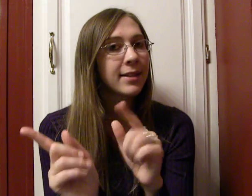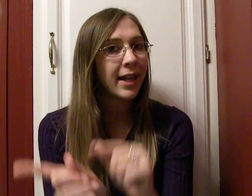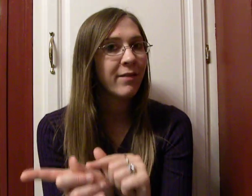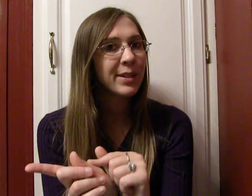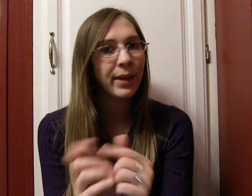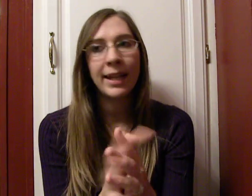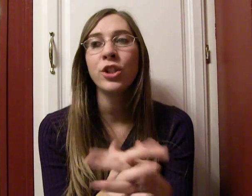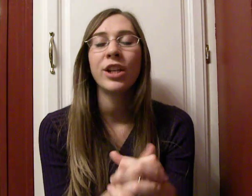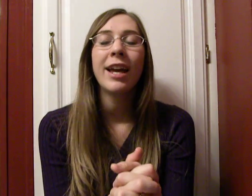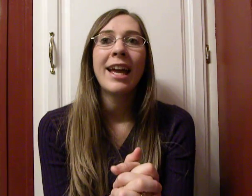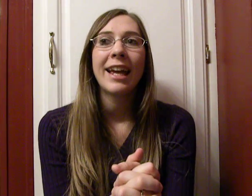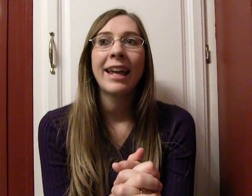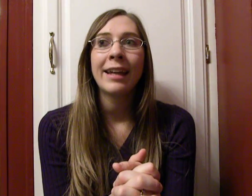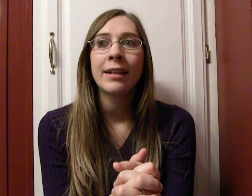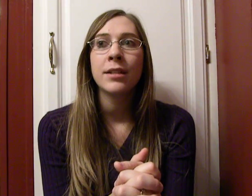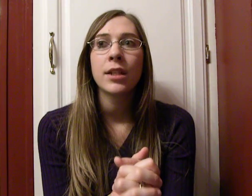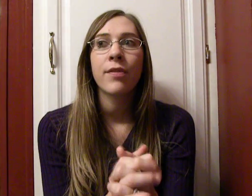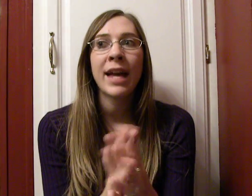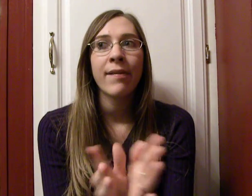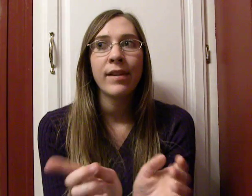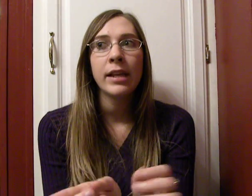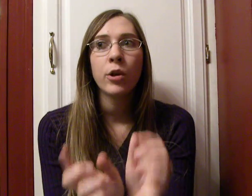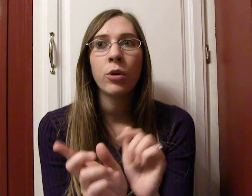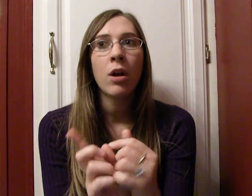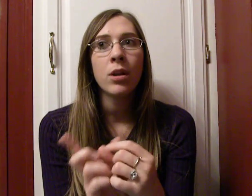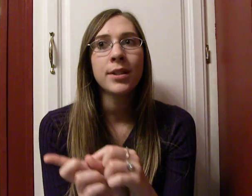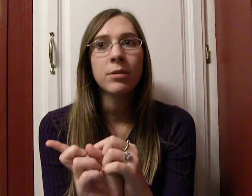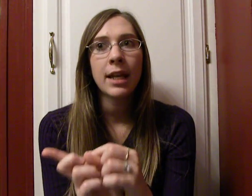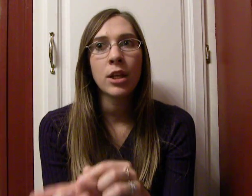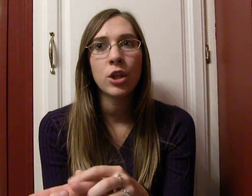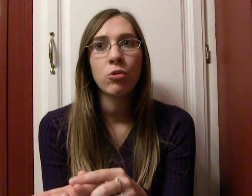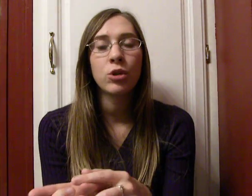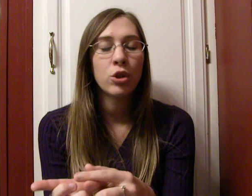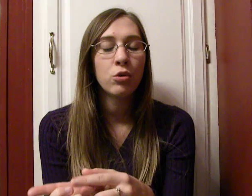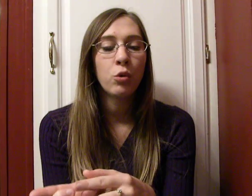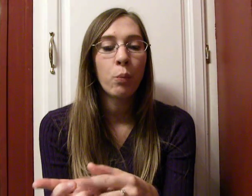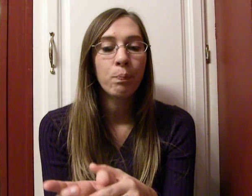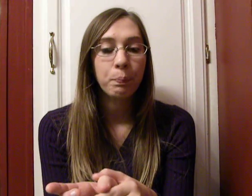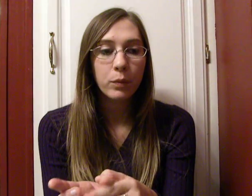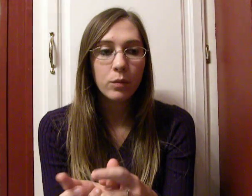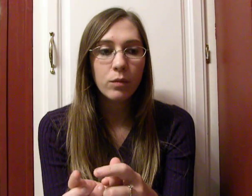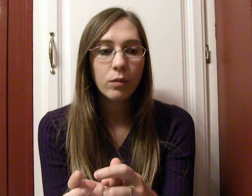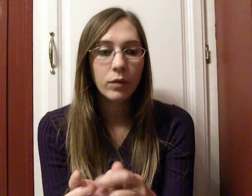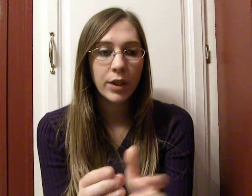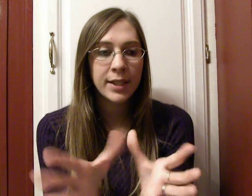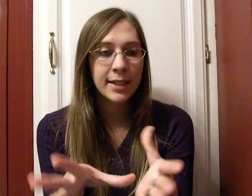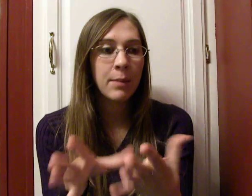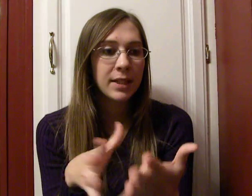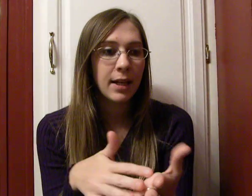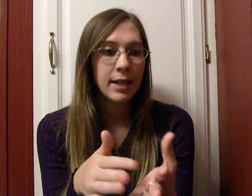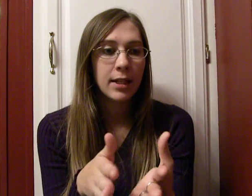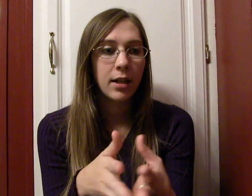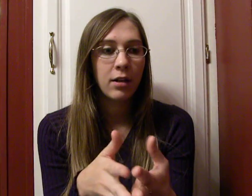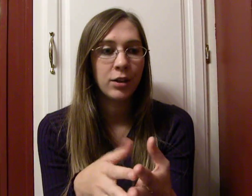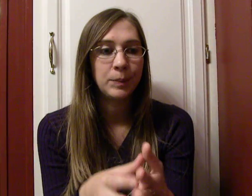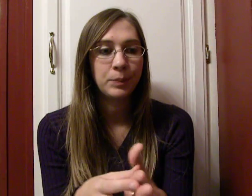-hand side of this page. And that link will also take you to the same site. Um,